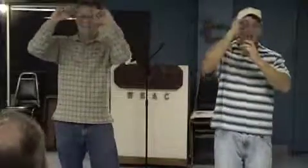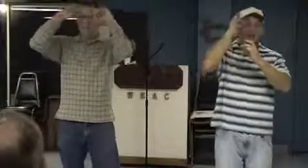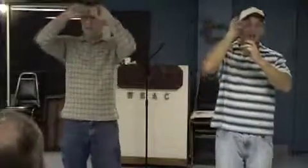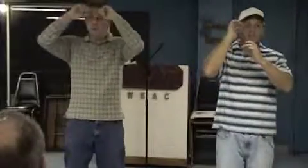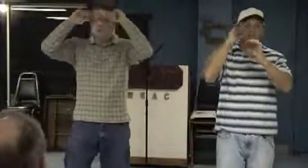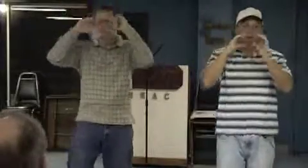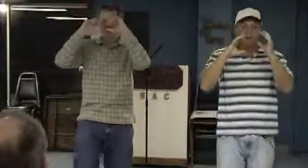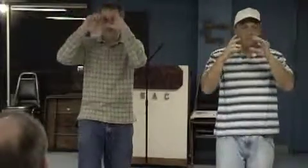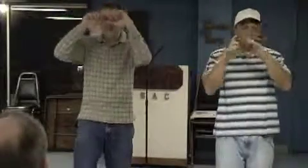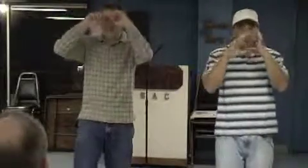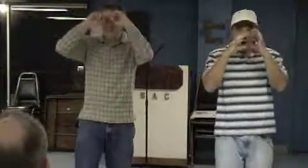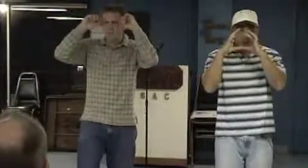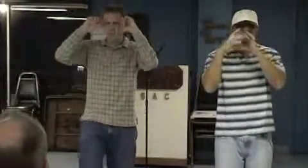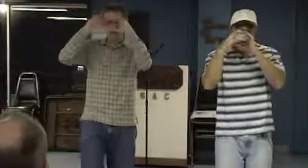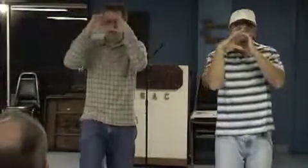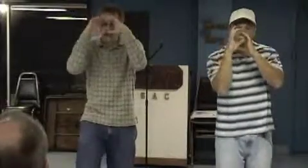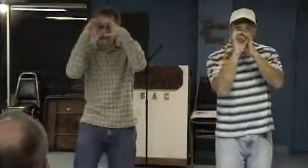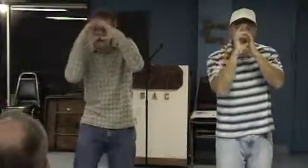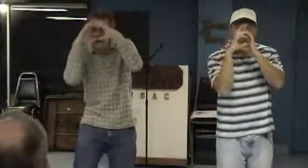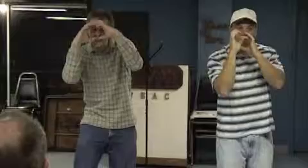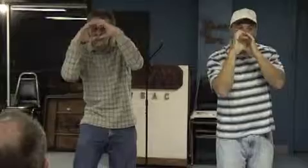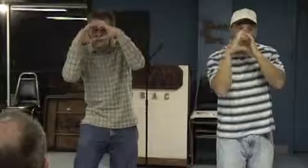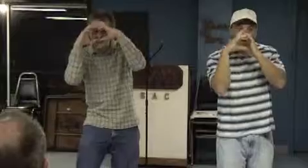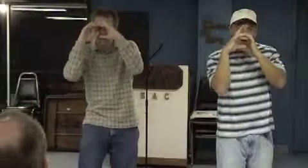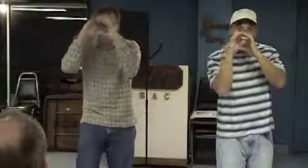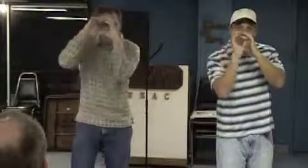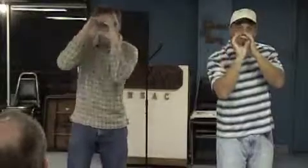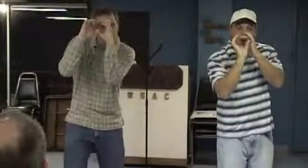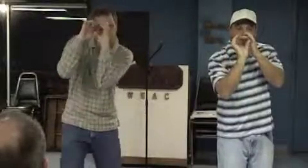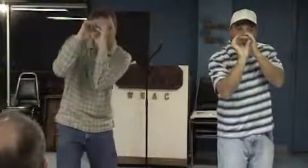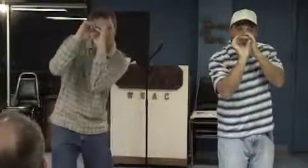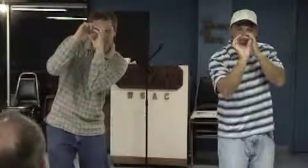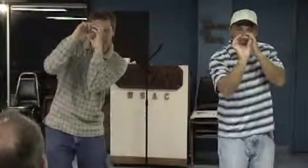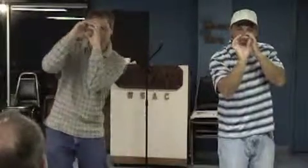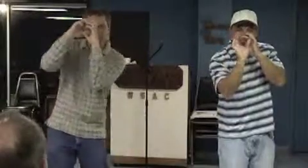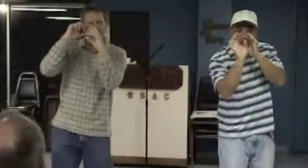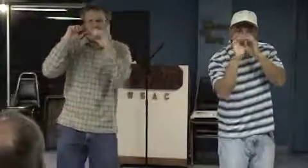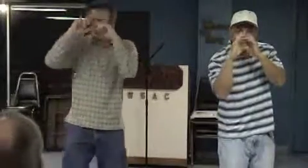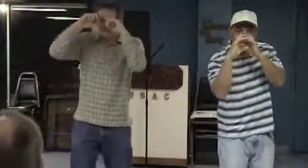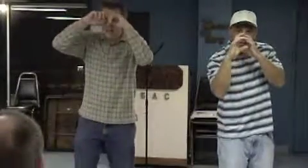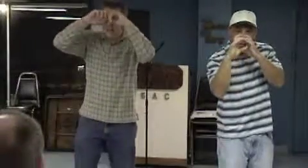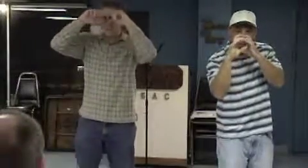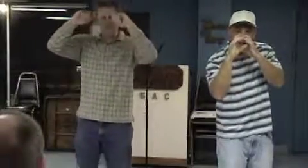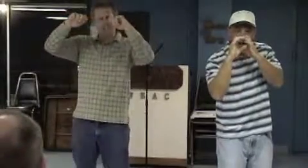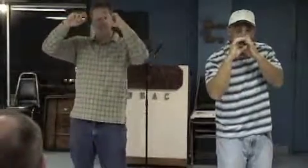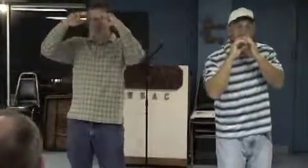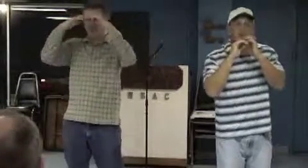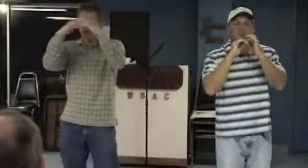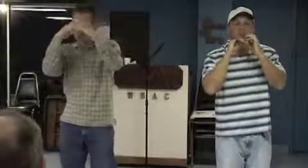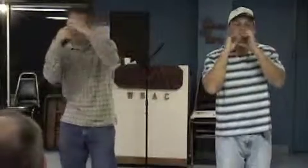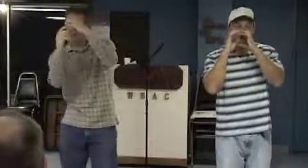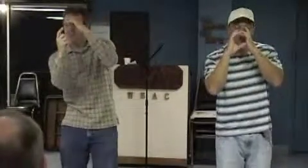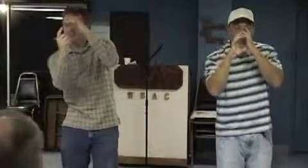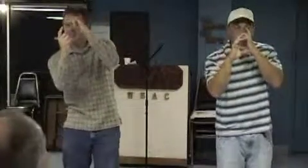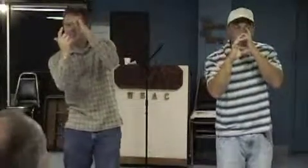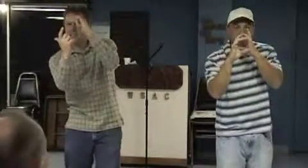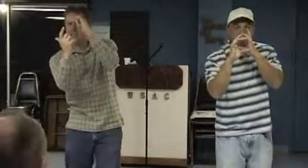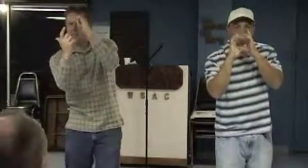take the hat out and you pull it up. want to take a picture. It cuts the sunlight out with this picture. lens. pull it in. Yeah, this is the hat. Look at the five inch